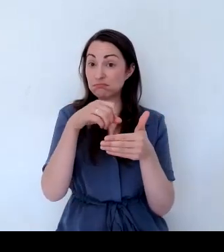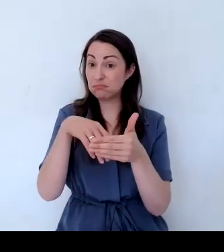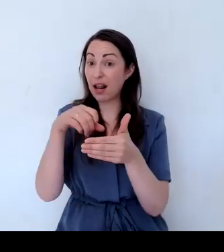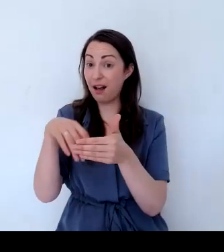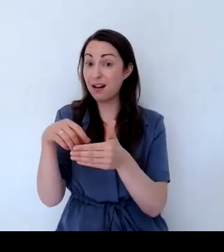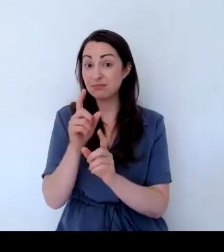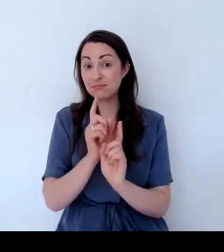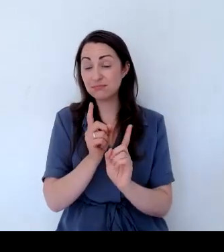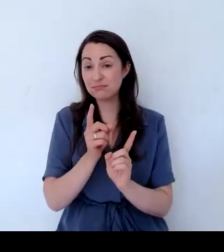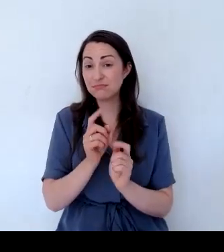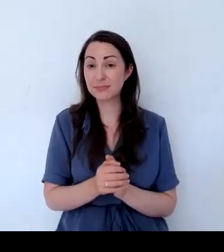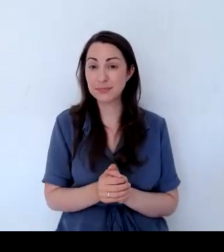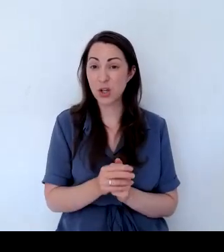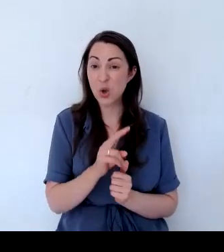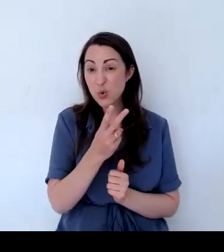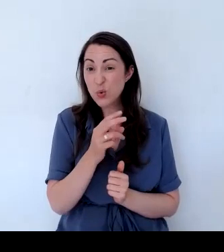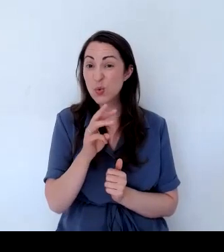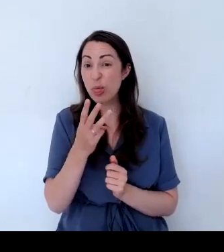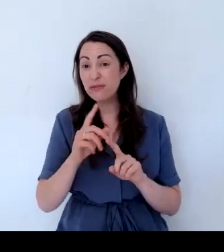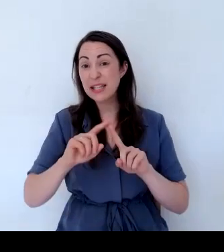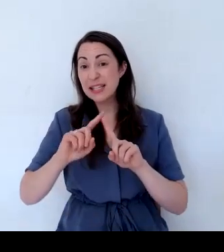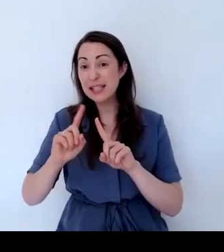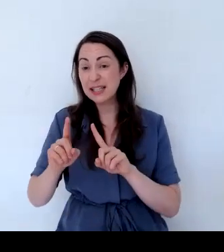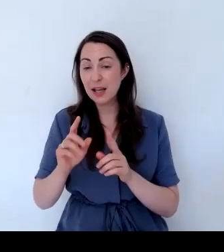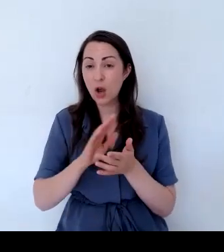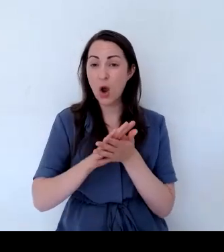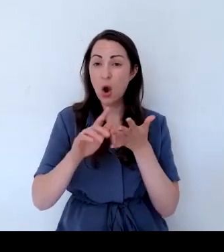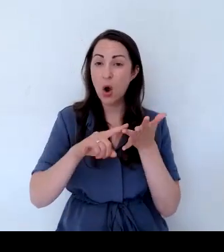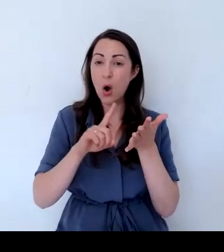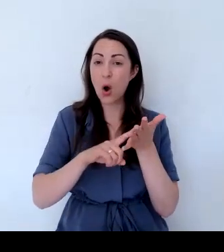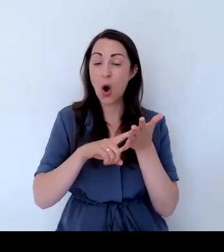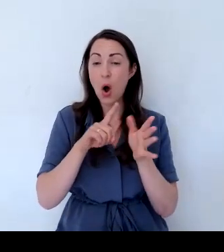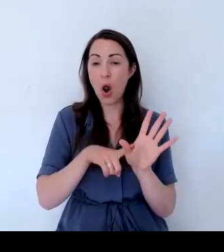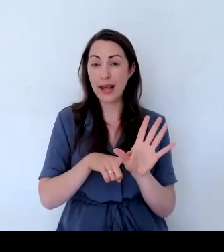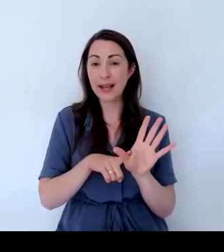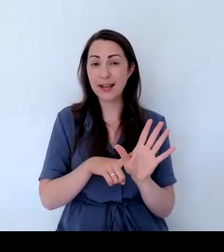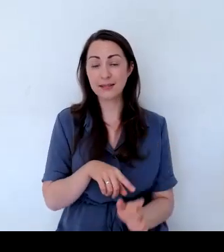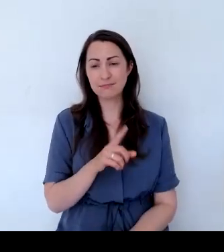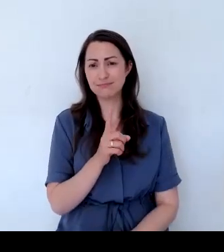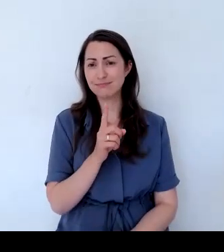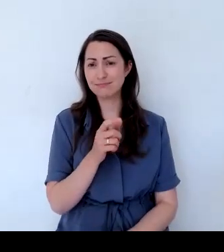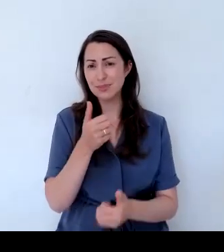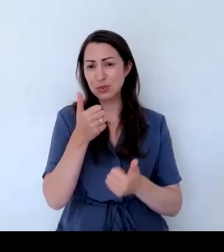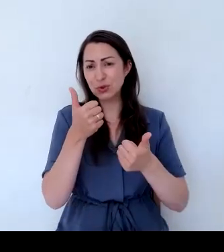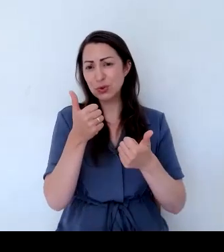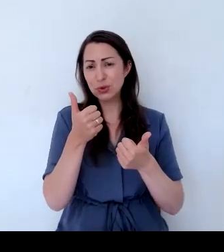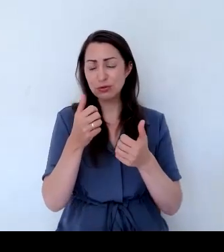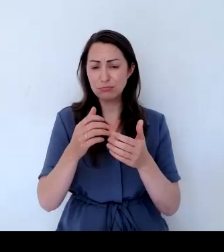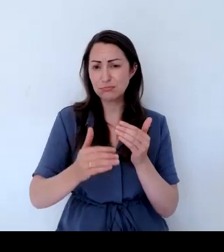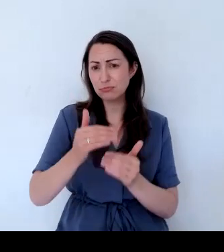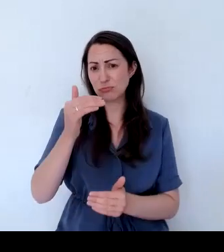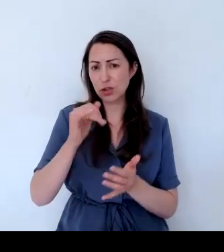just pop in two or three hollies, then that's a nice beneficial shrub